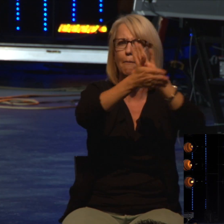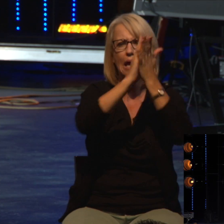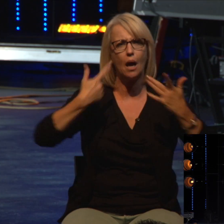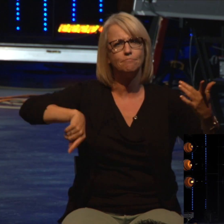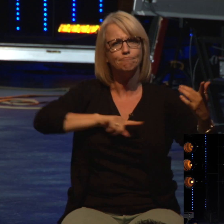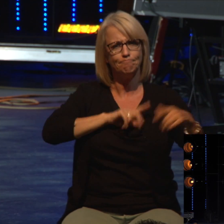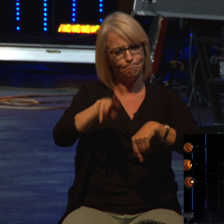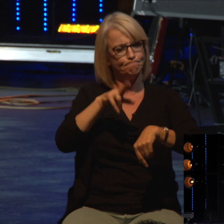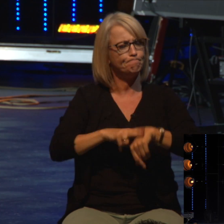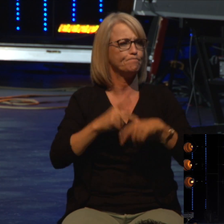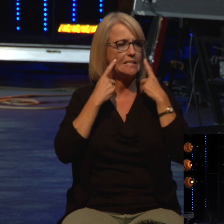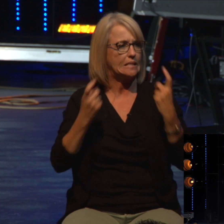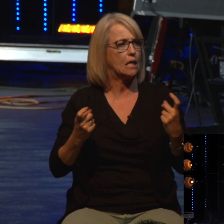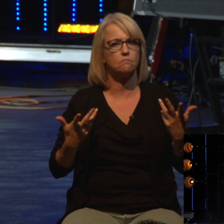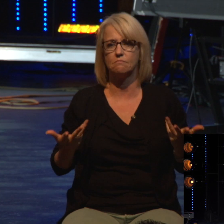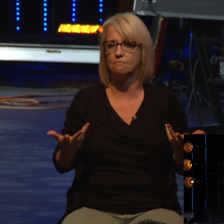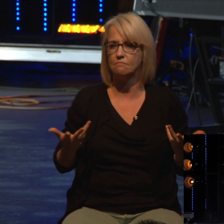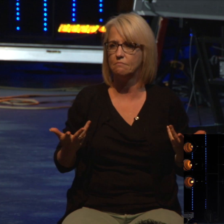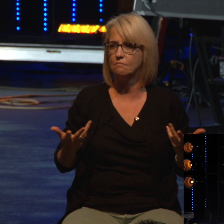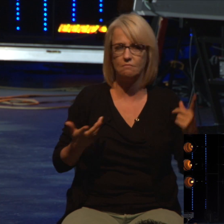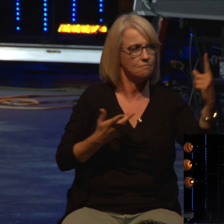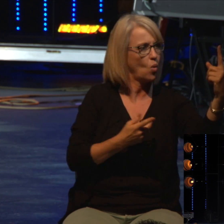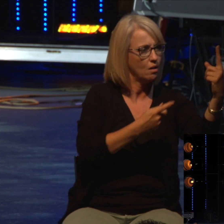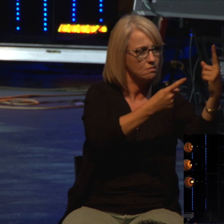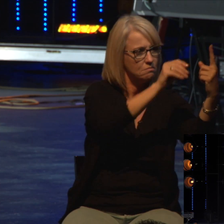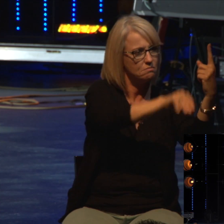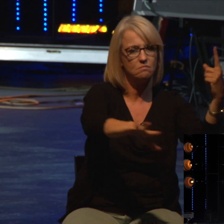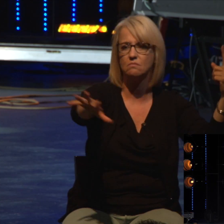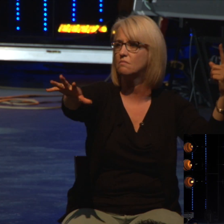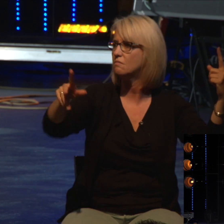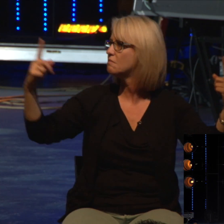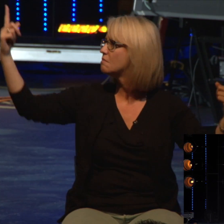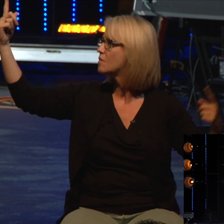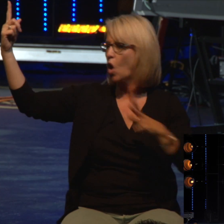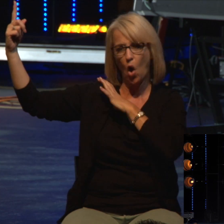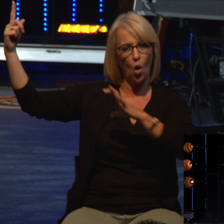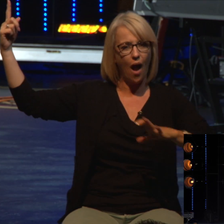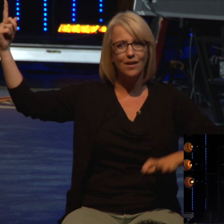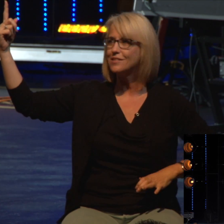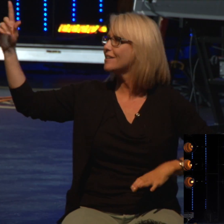We sin. Christ went to the cross and died for our sins